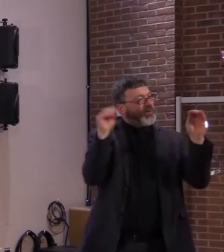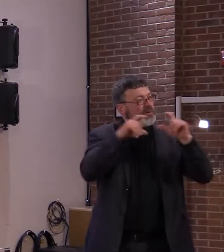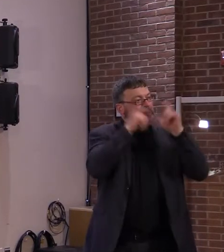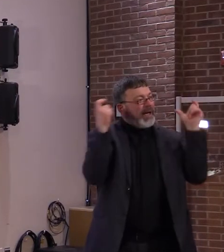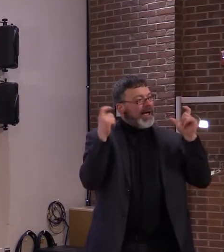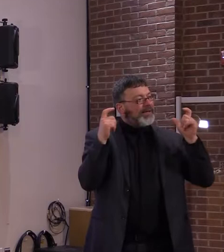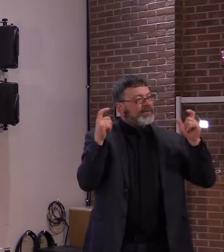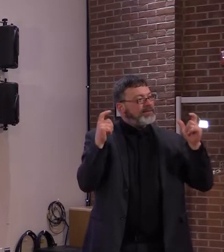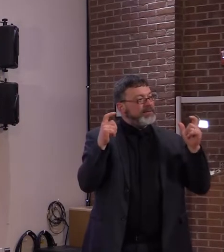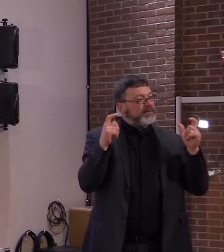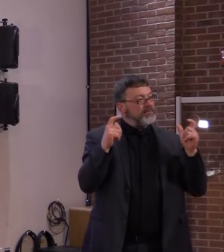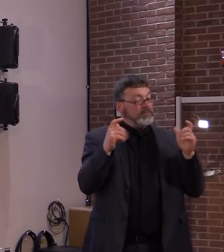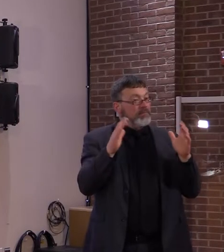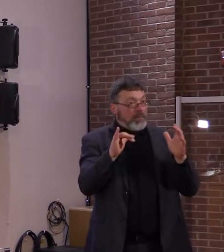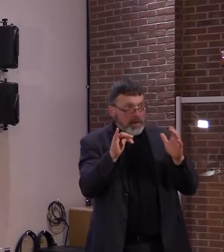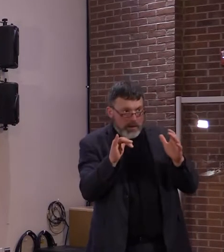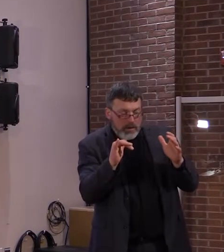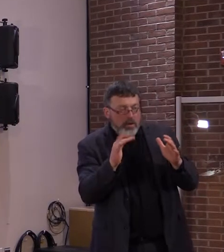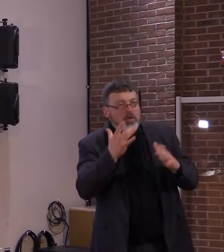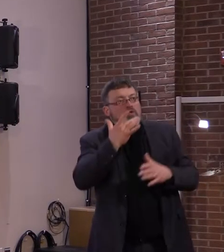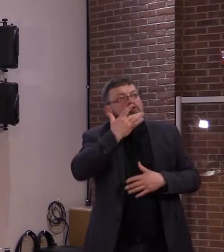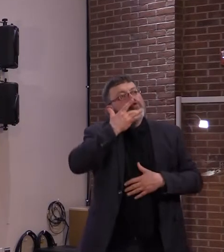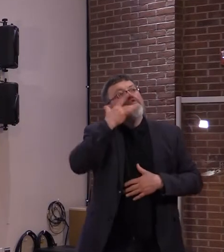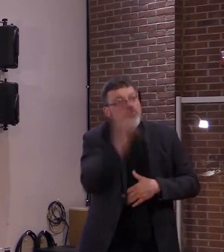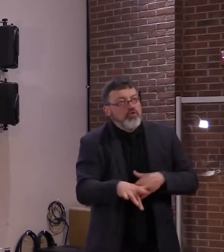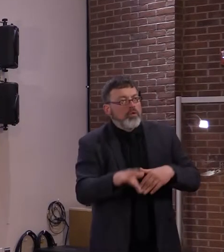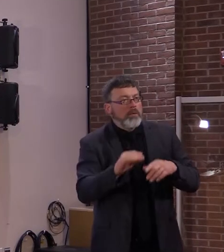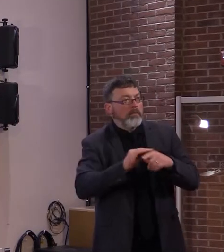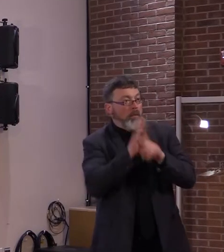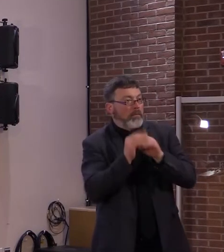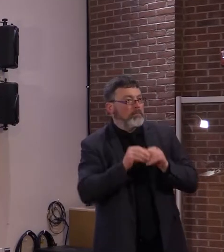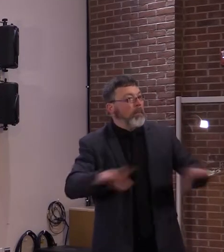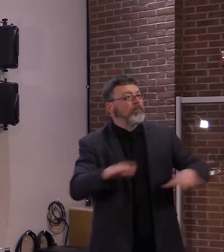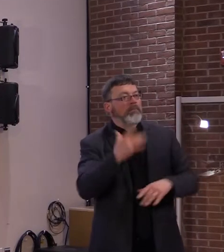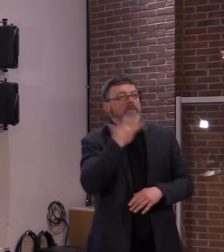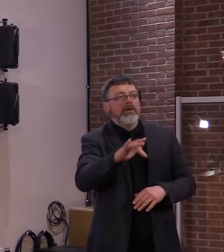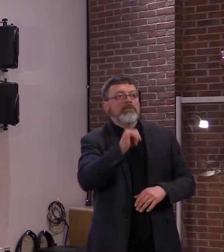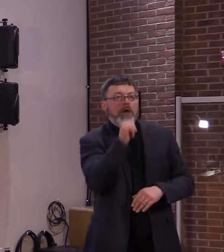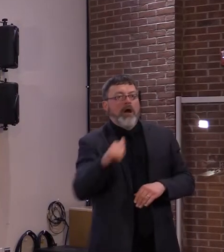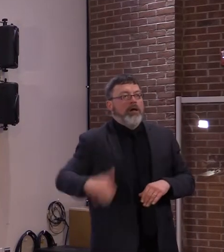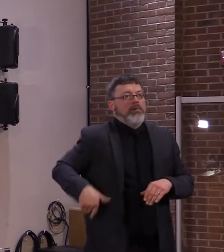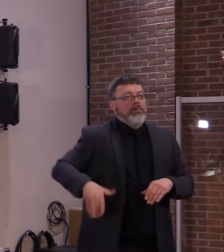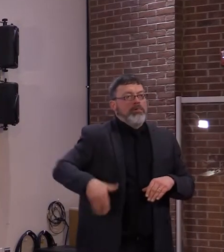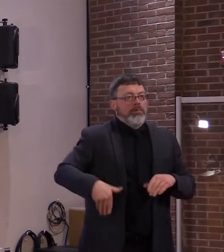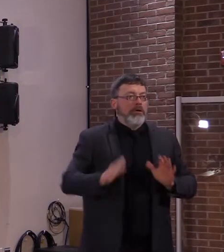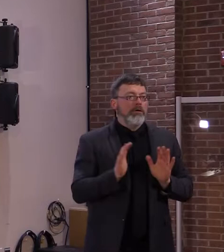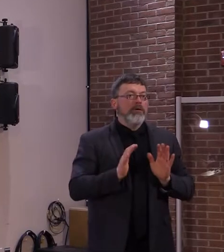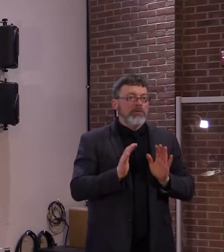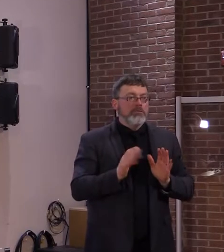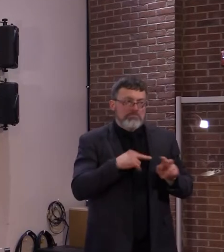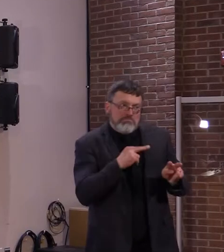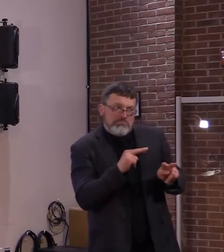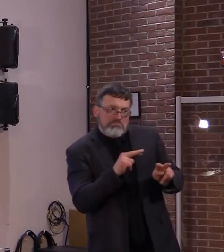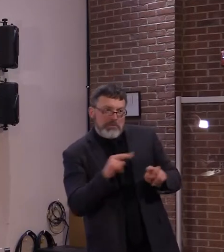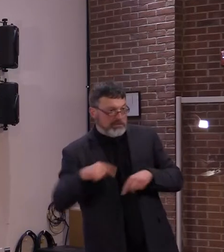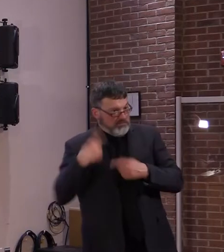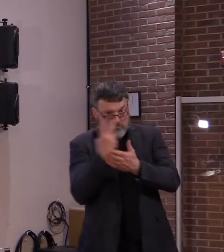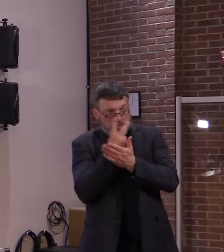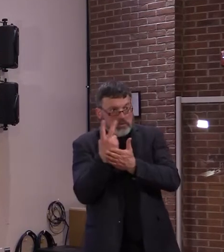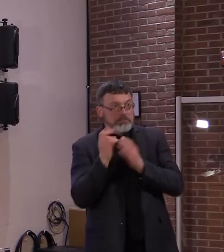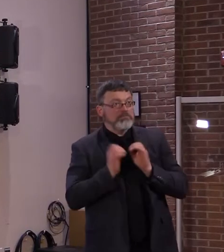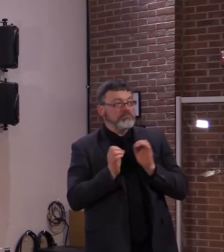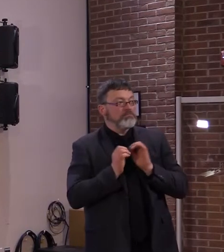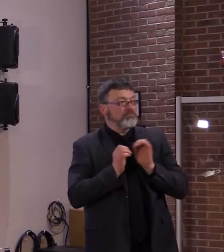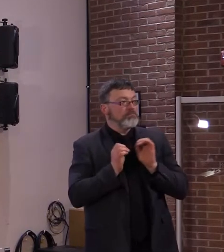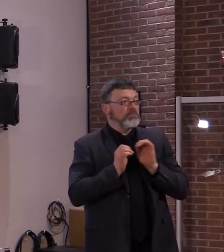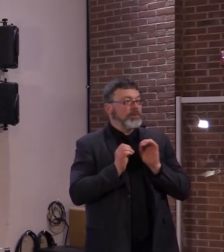continuing to look at state data and national recommendations and will, of course, review any changes. In